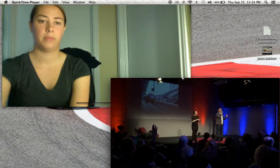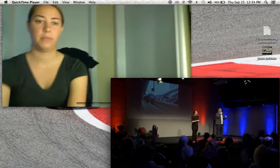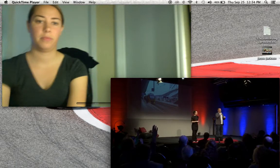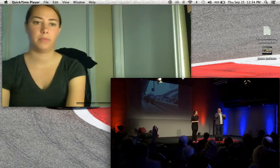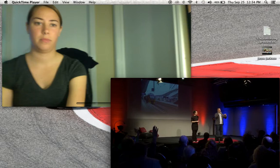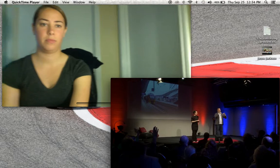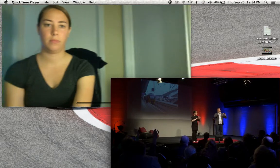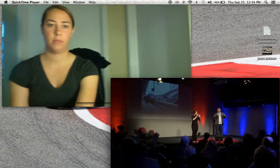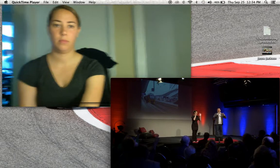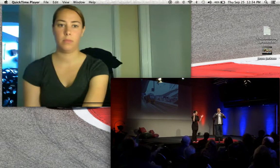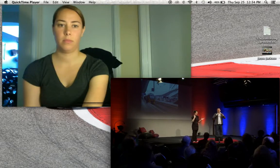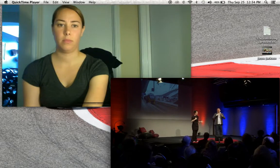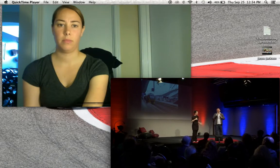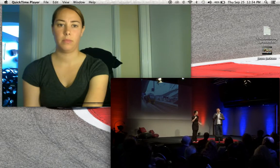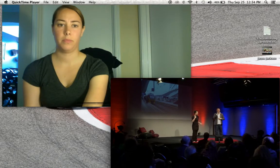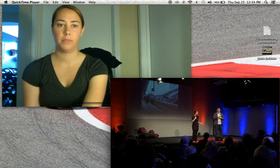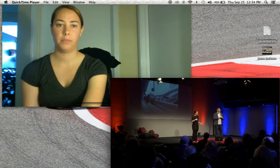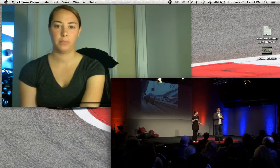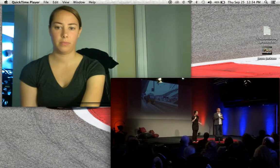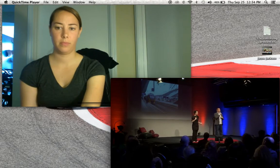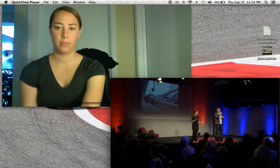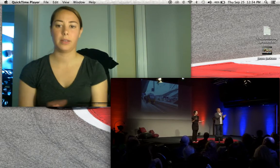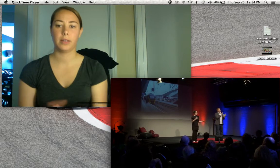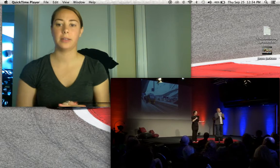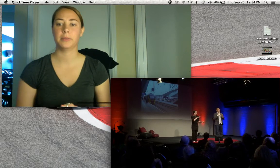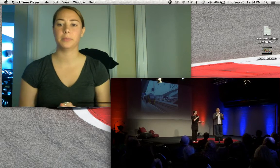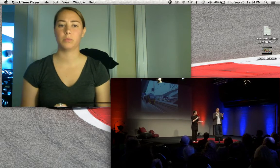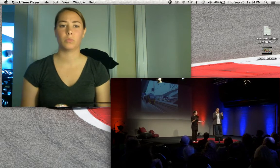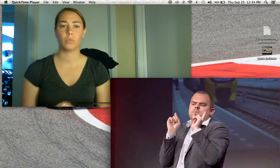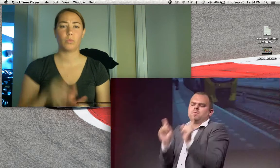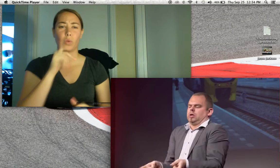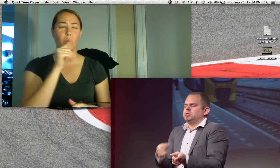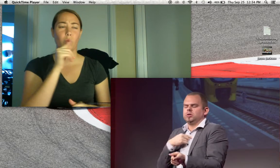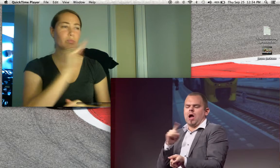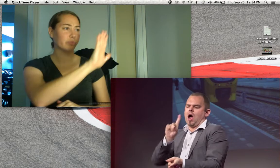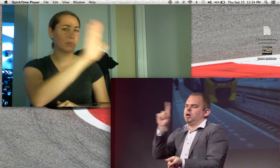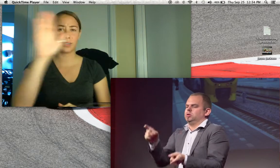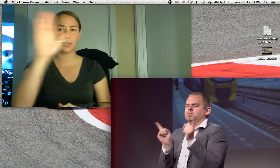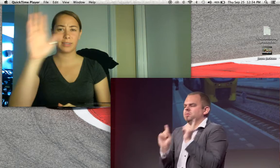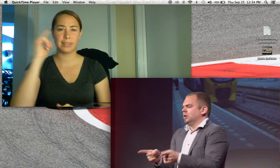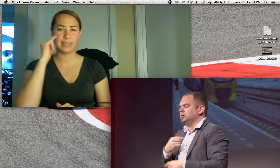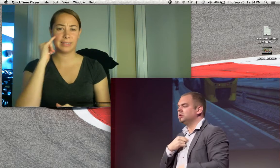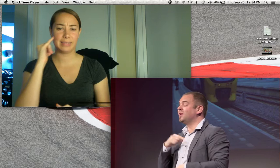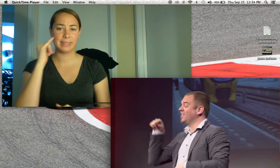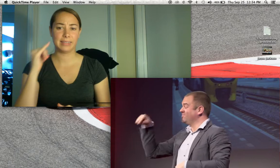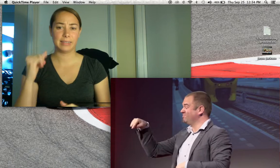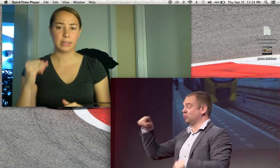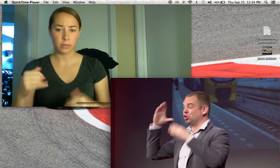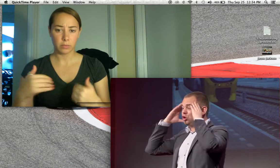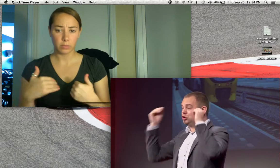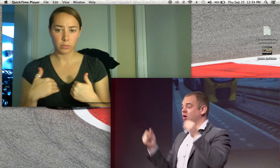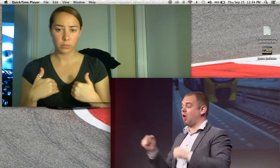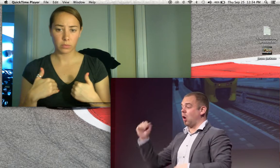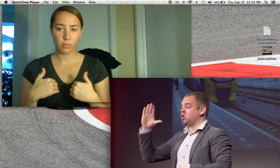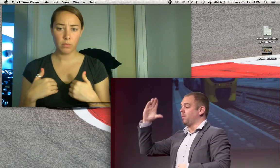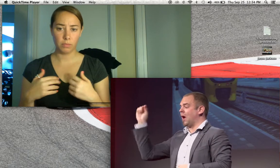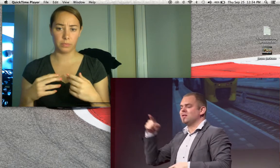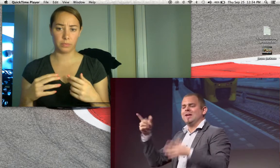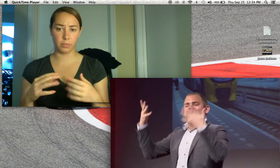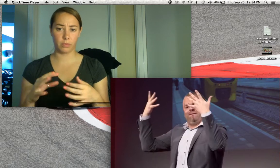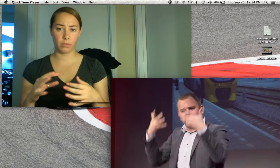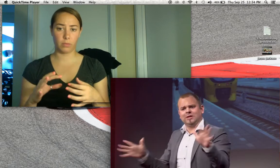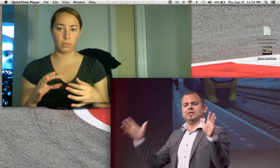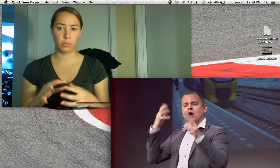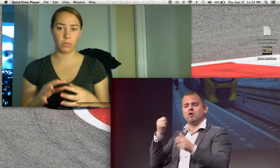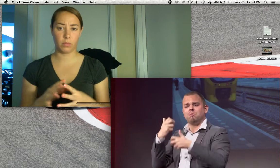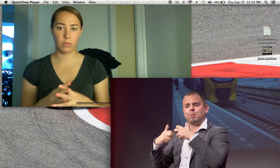Yeah, many, many people, of course. Me too. And I have another question I have to, have to ask. So, the Dutch Railway